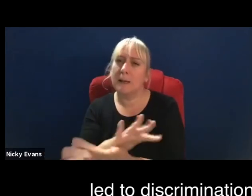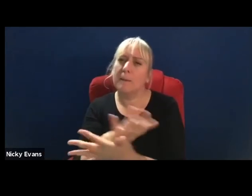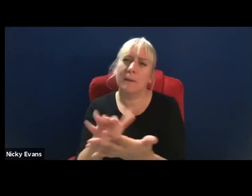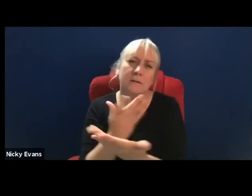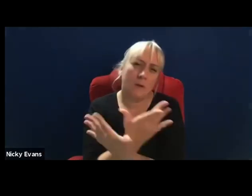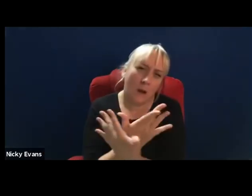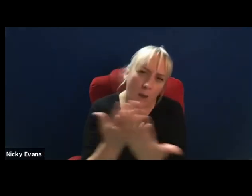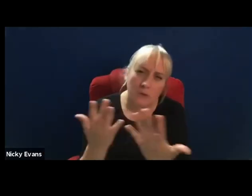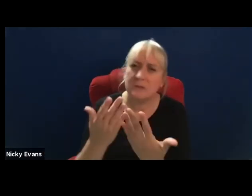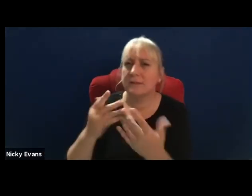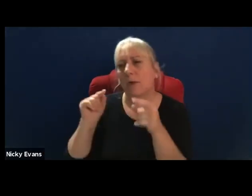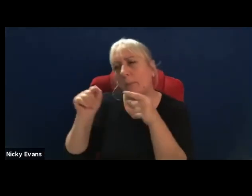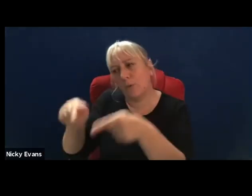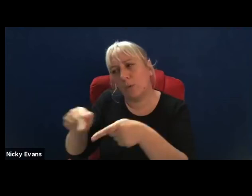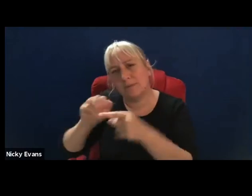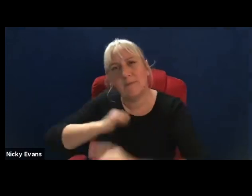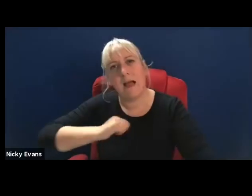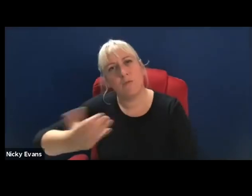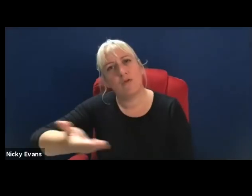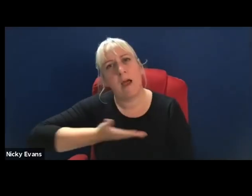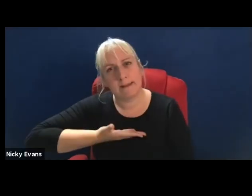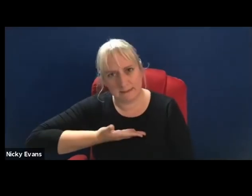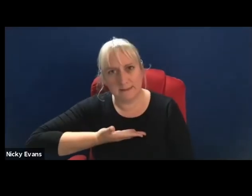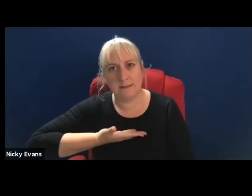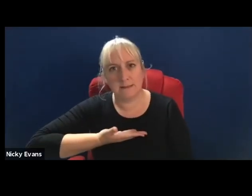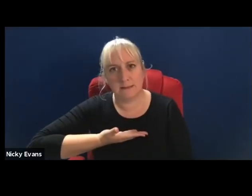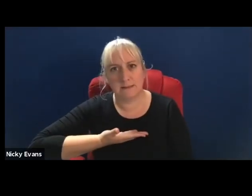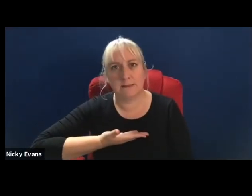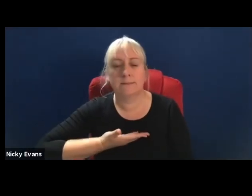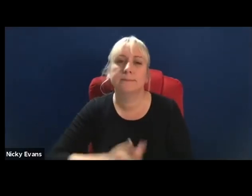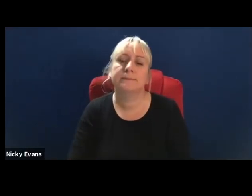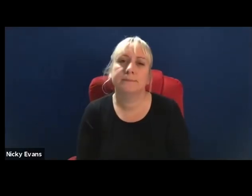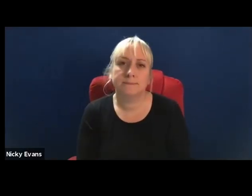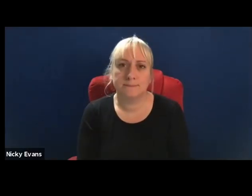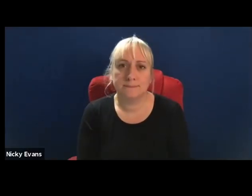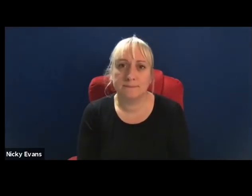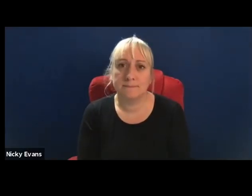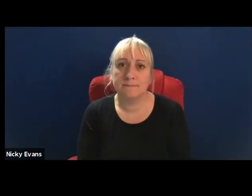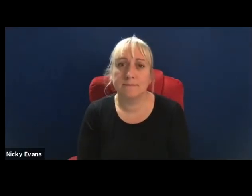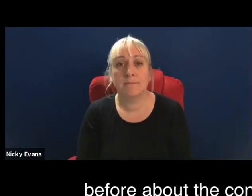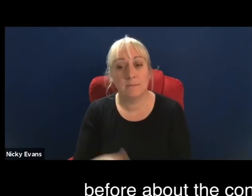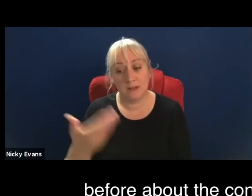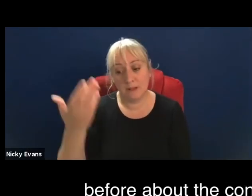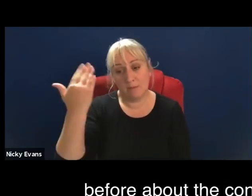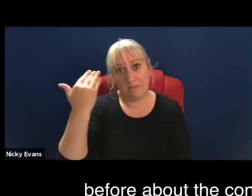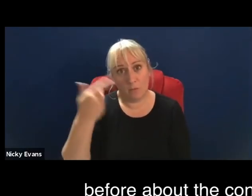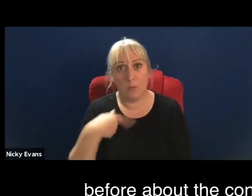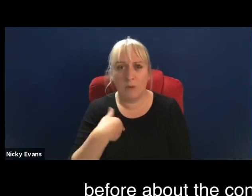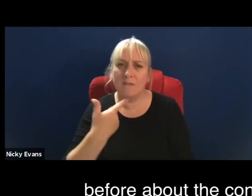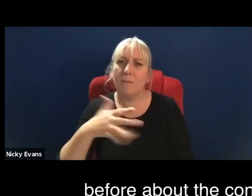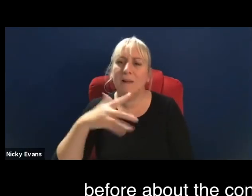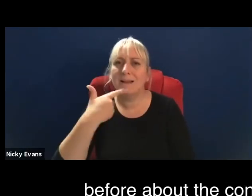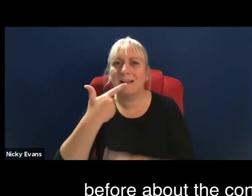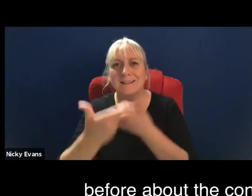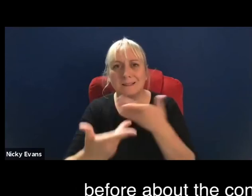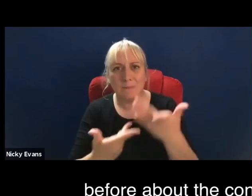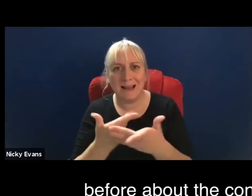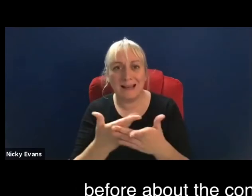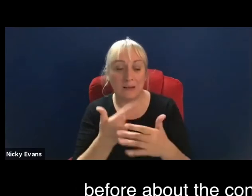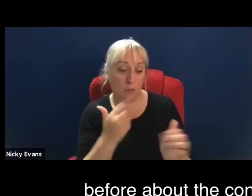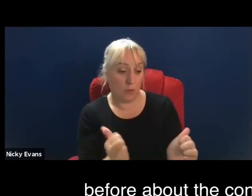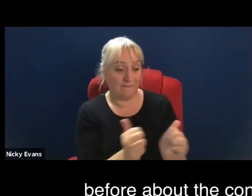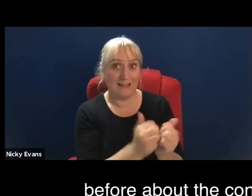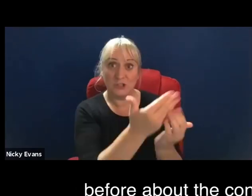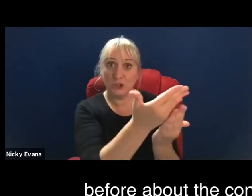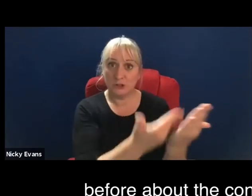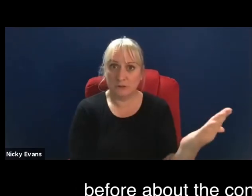of our rights for the last forever. So I talked earlier, before, I talked before about the convention being